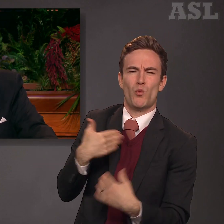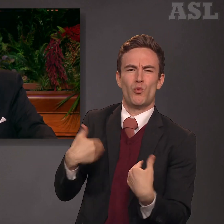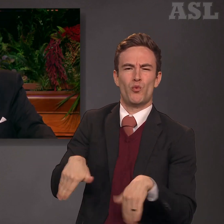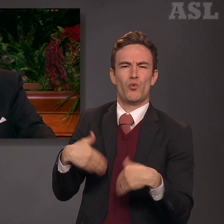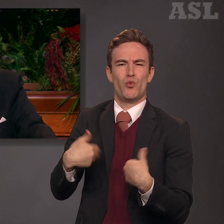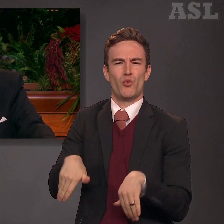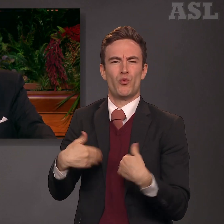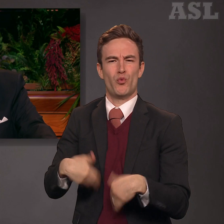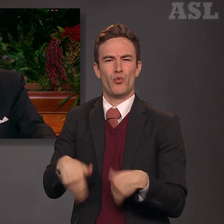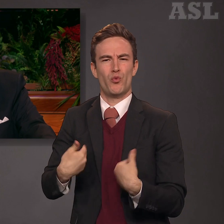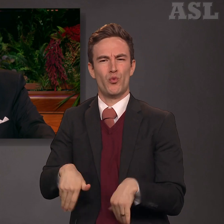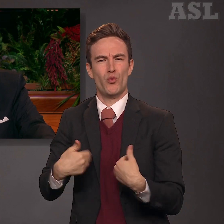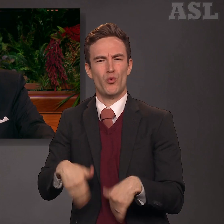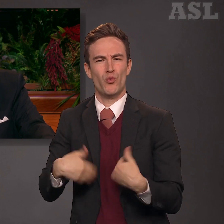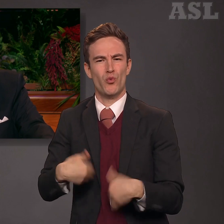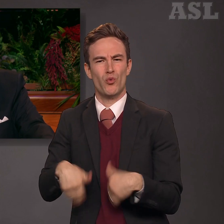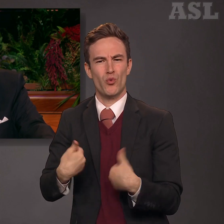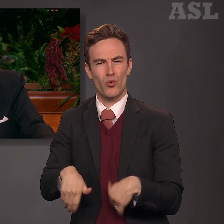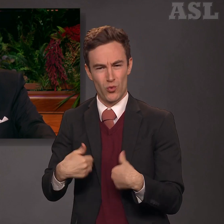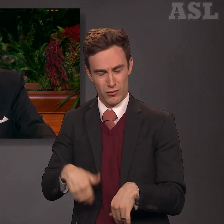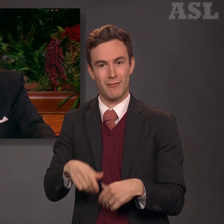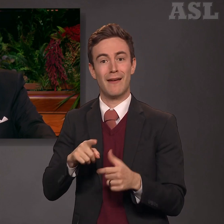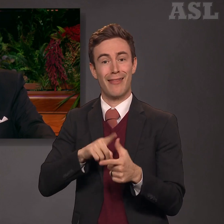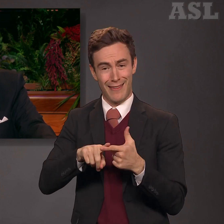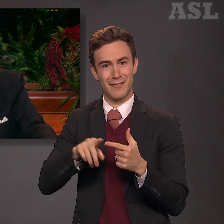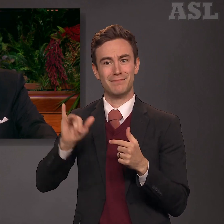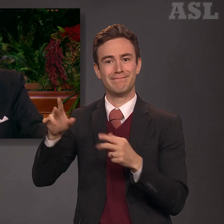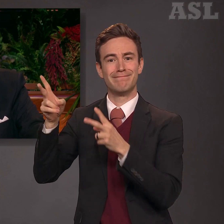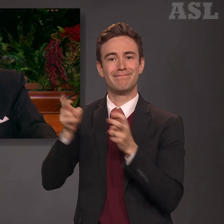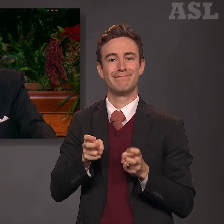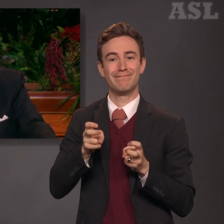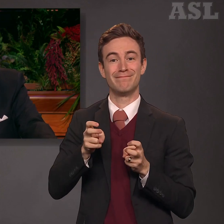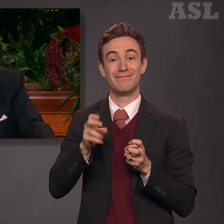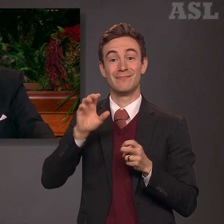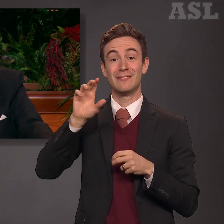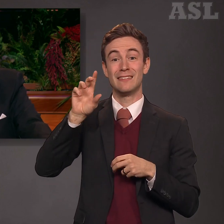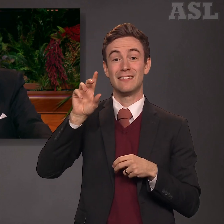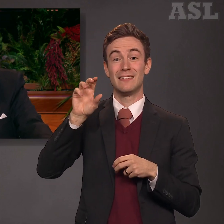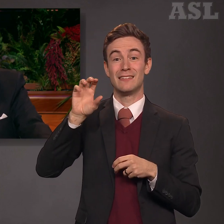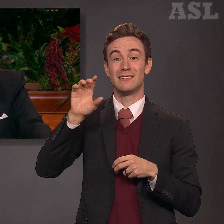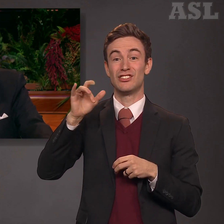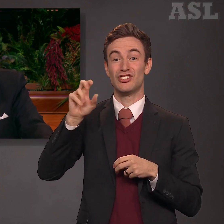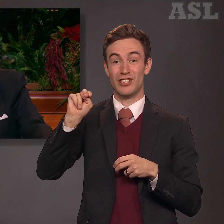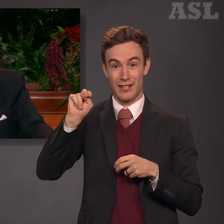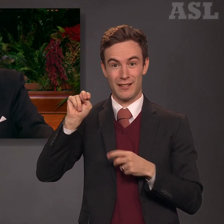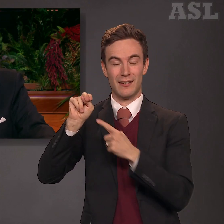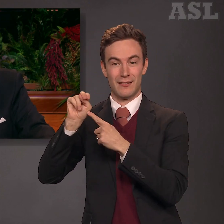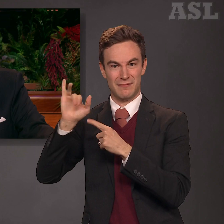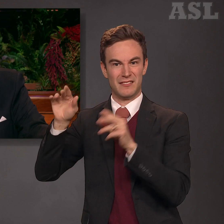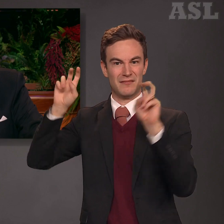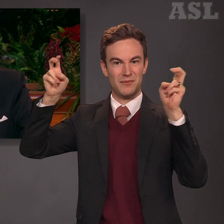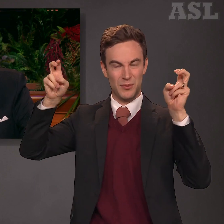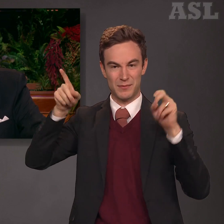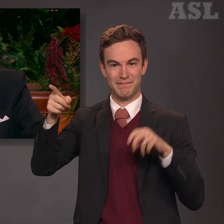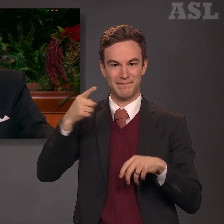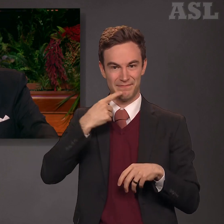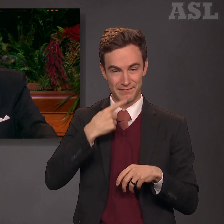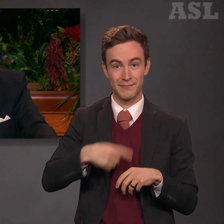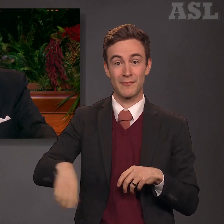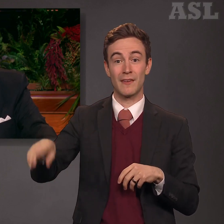power. Then, as Teilhard de Chardin wrote, for the second time in the history